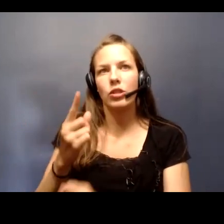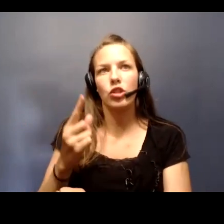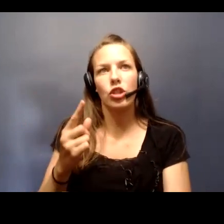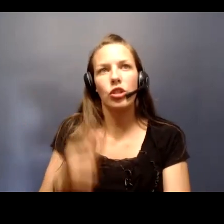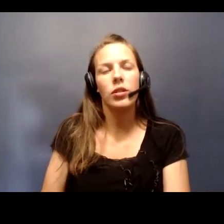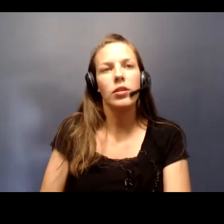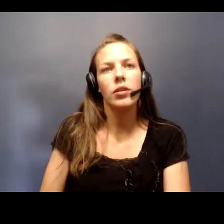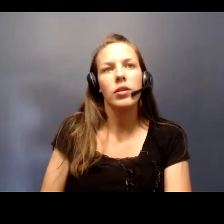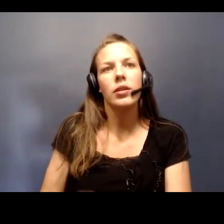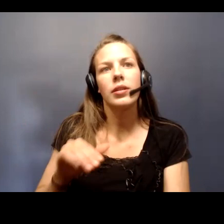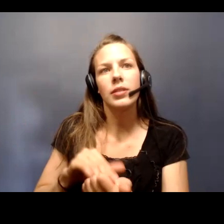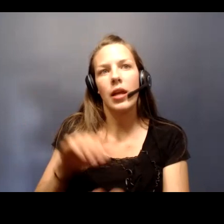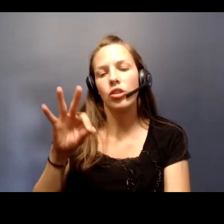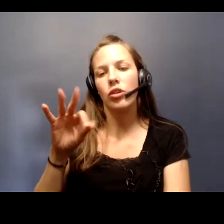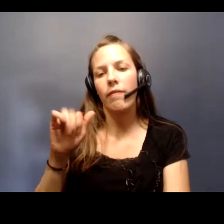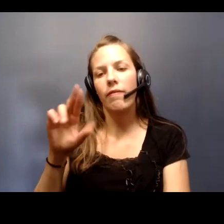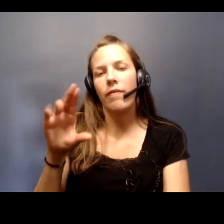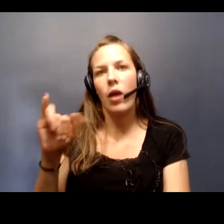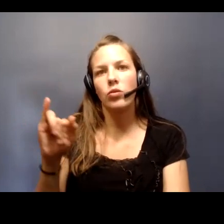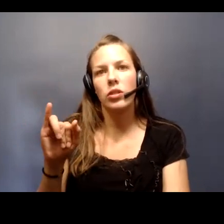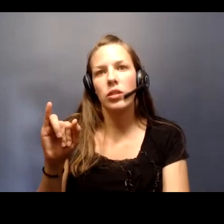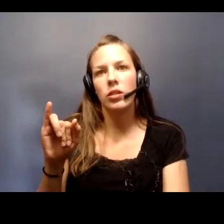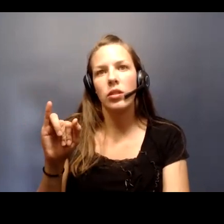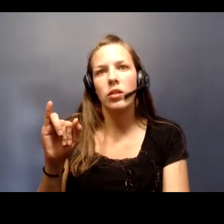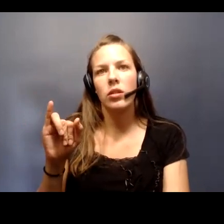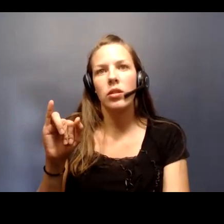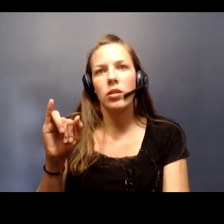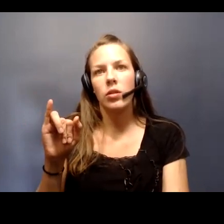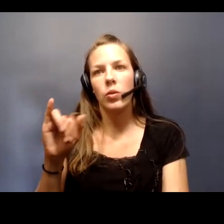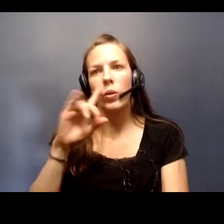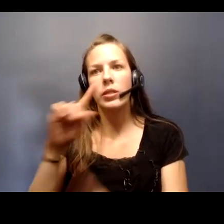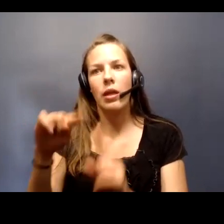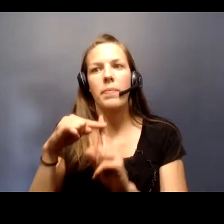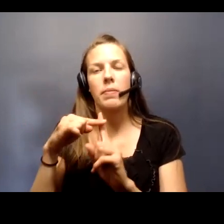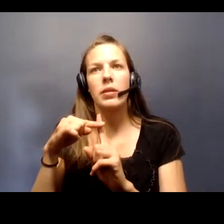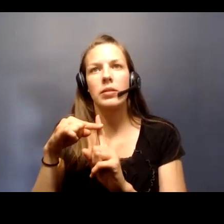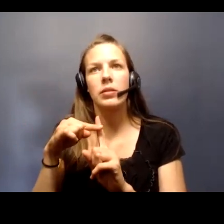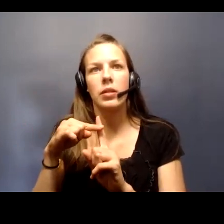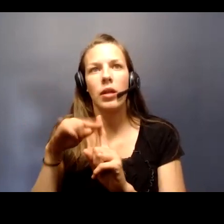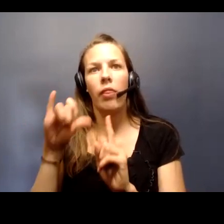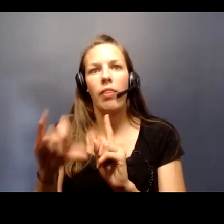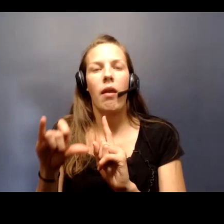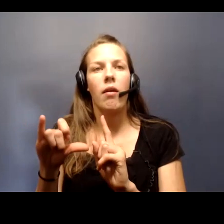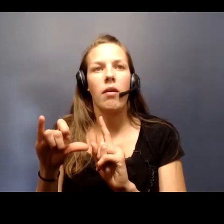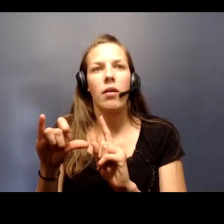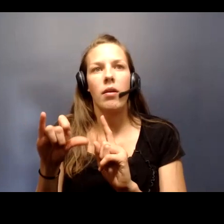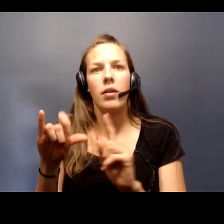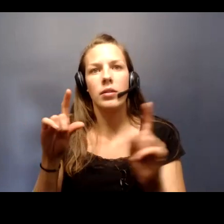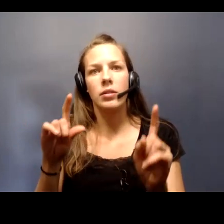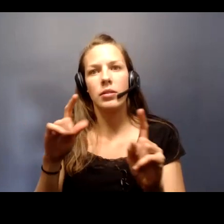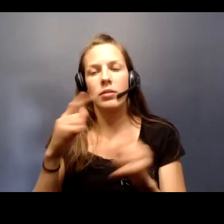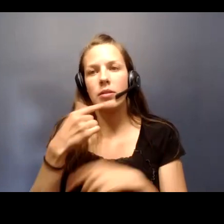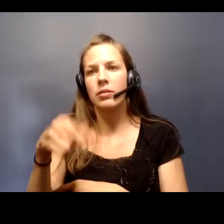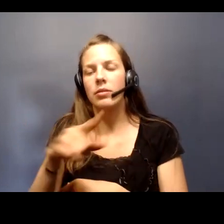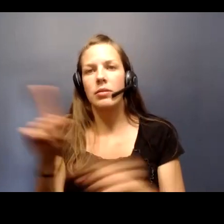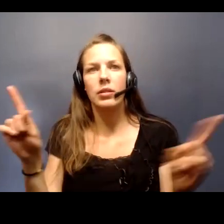Dr. Fauci was guardedly optimistic in his congressional testimony yesterday,